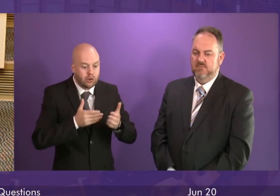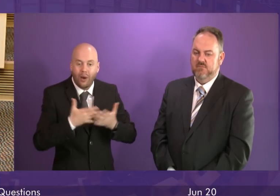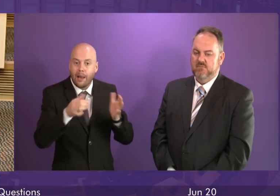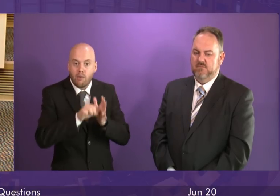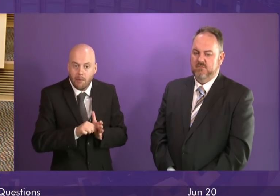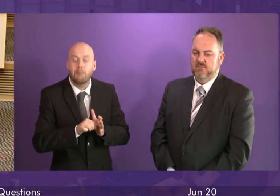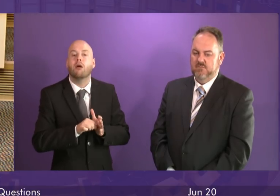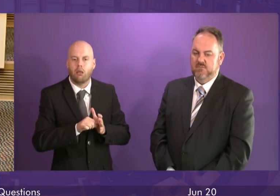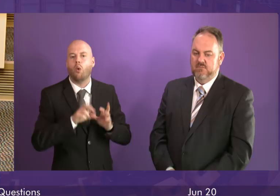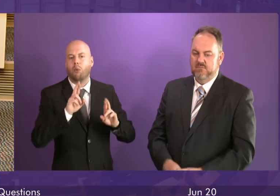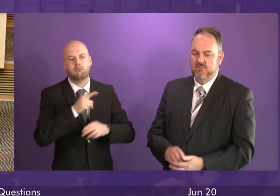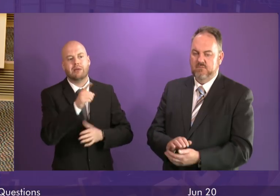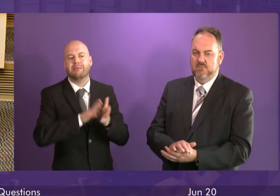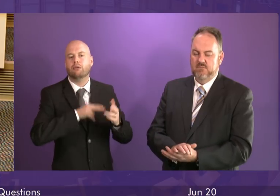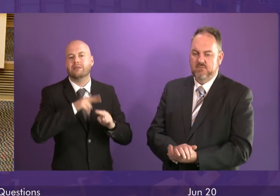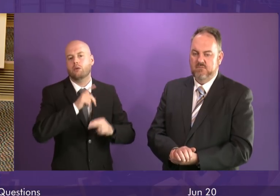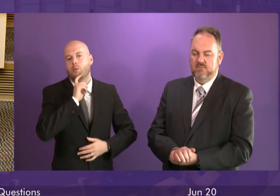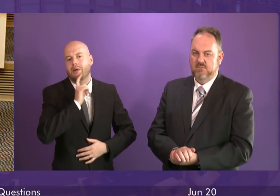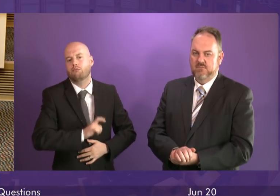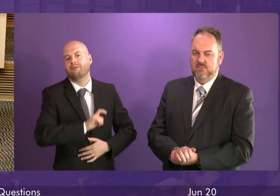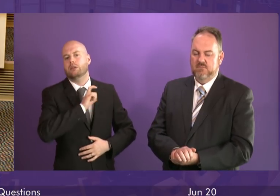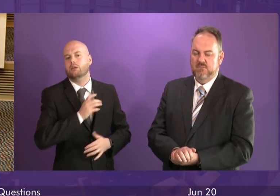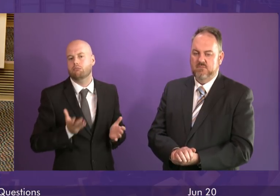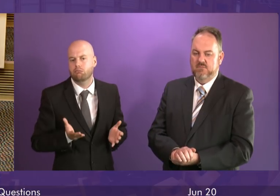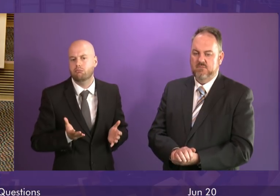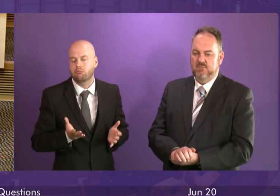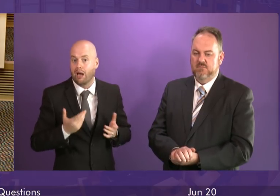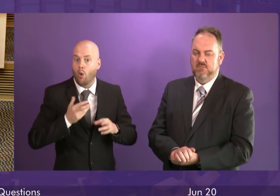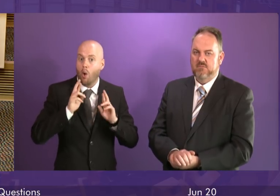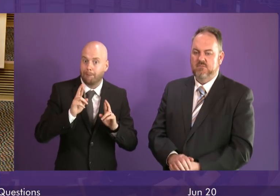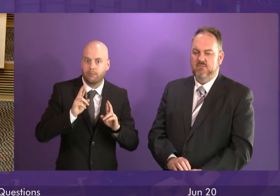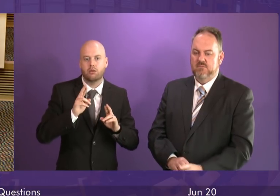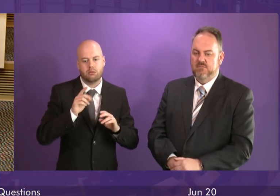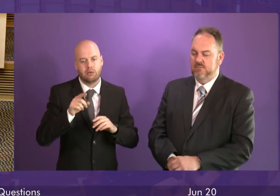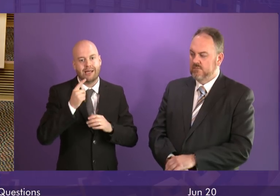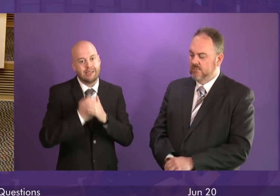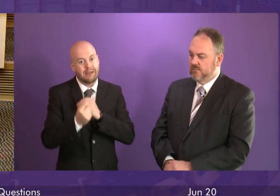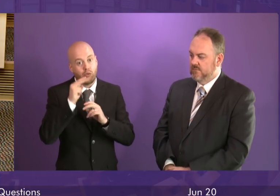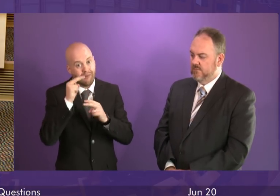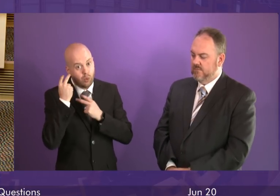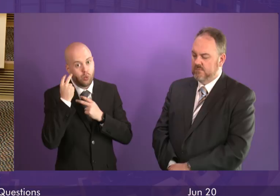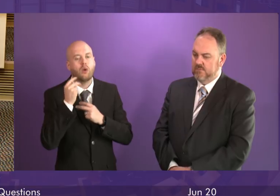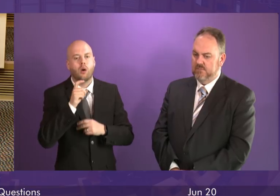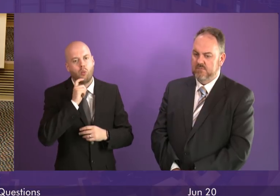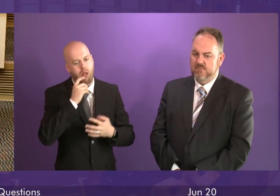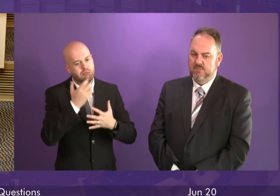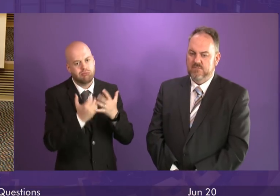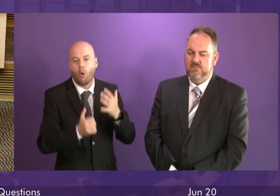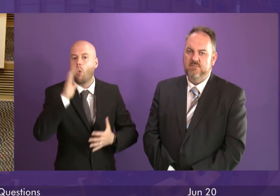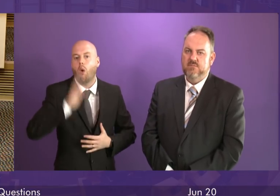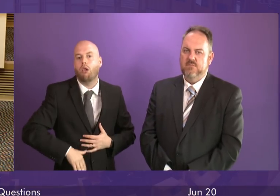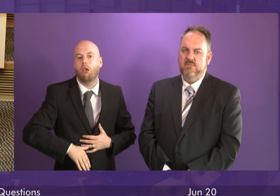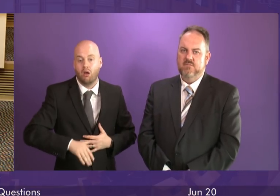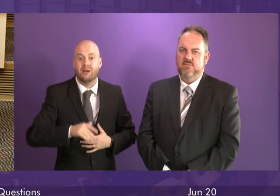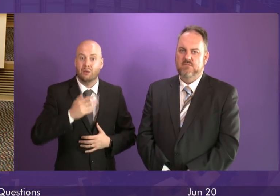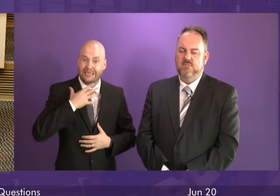-established confidence and we will do whatever it takes to do that. I hope that can be done through this independent review and I hope all members will support it as it